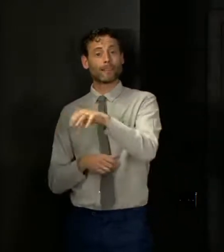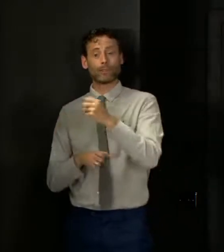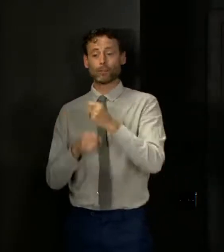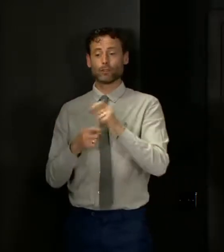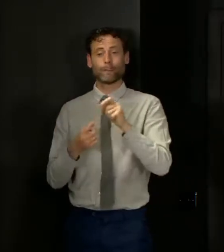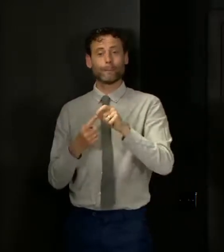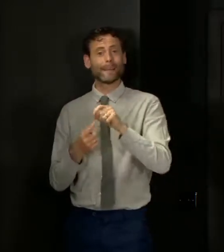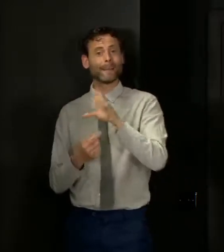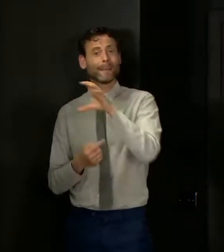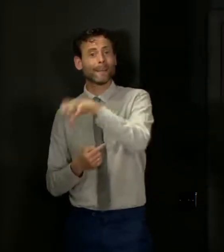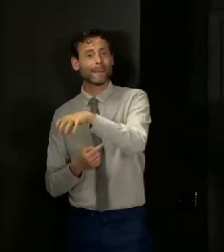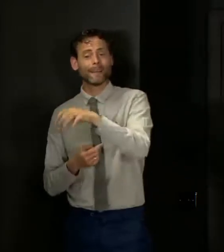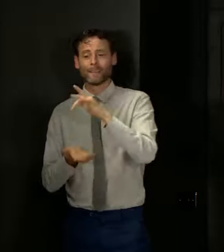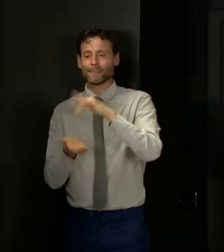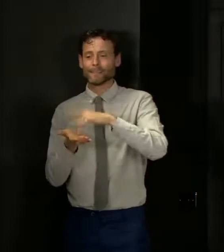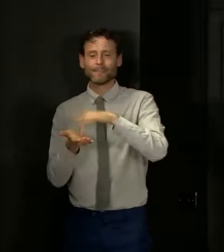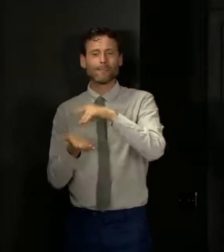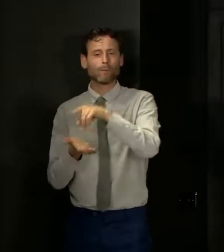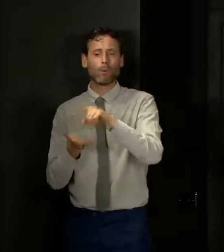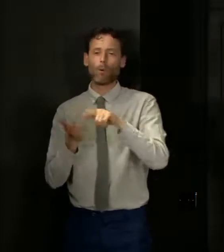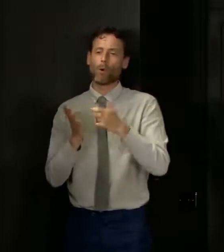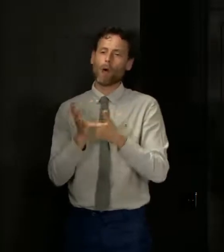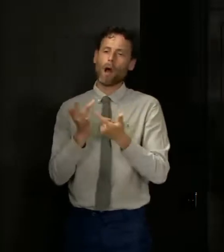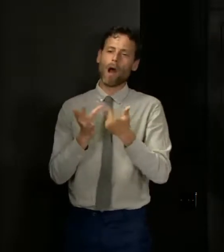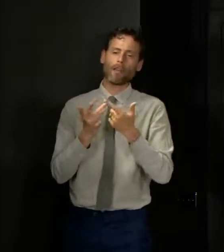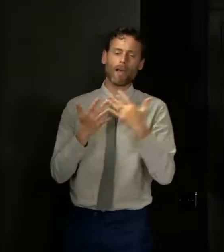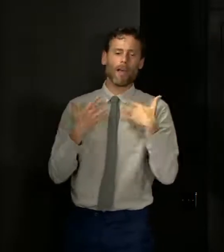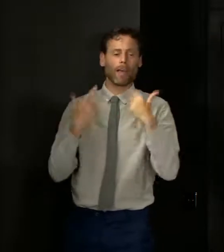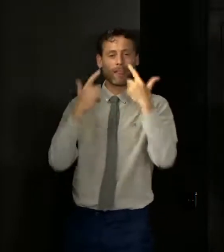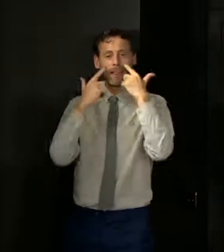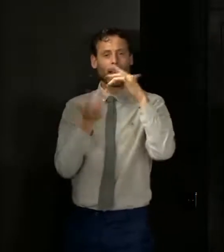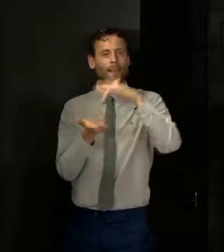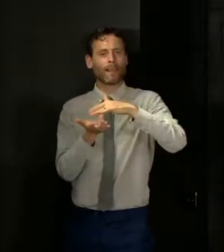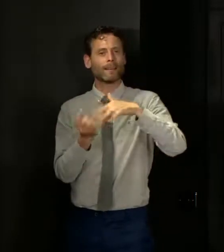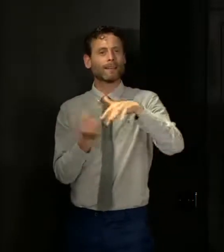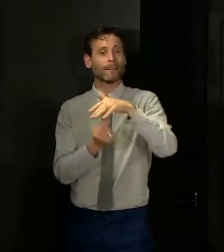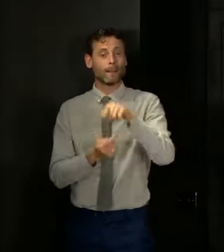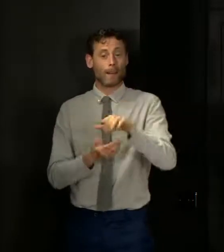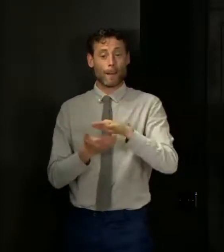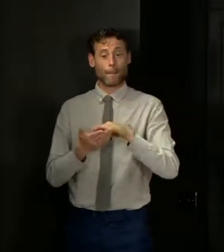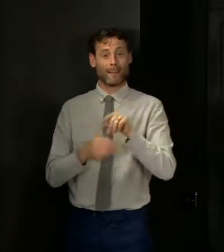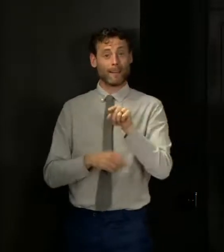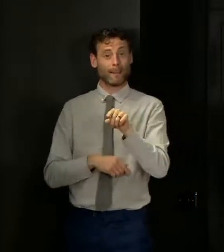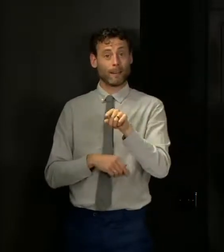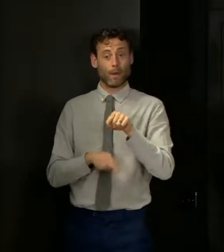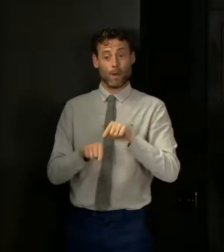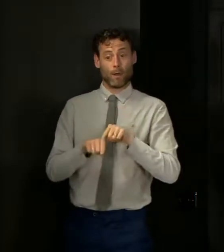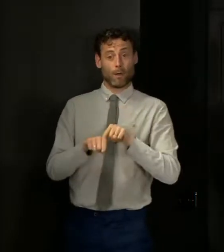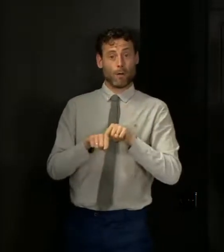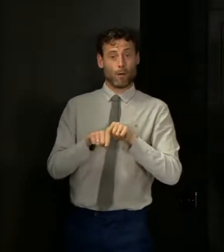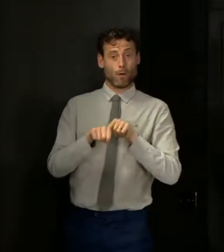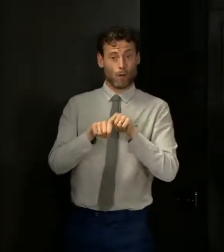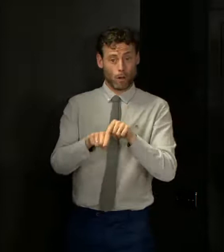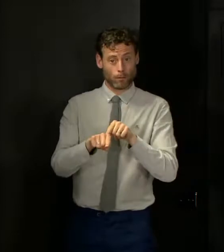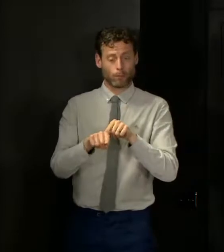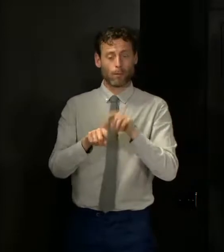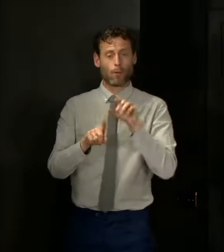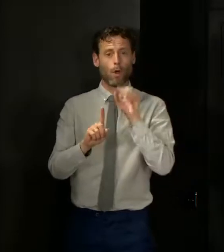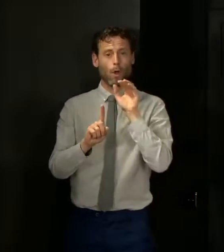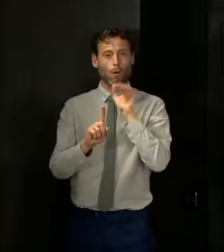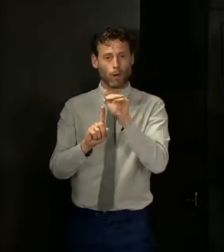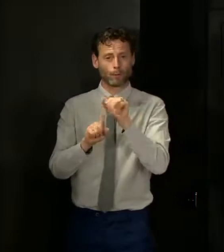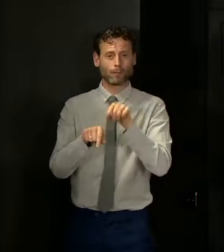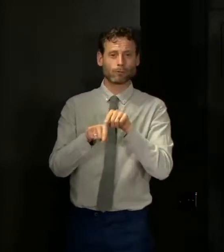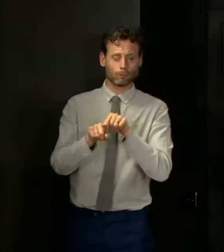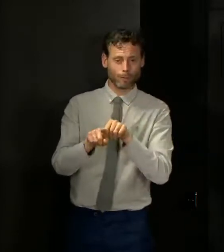some other kind of health care setting. And in that case, the contact tracing process would take acknowledgement of that, what